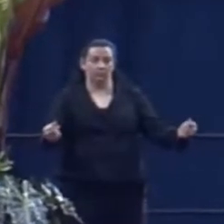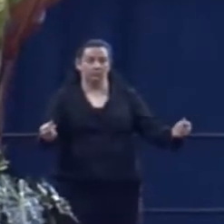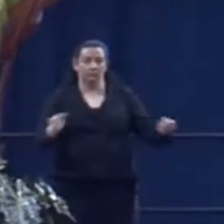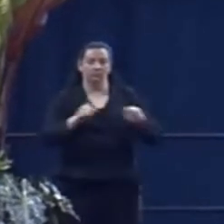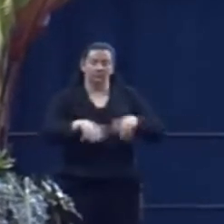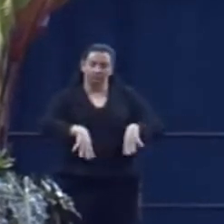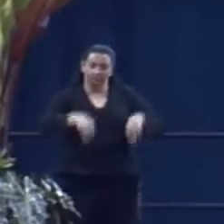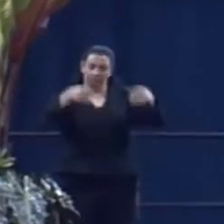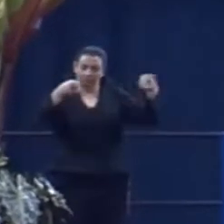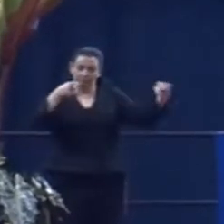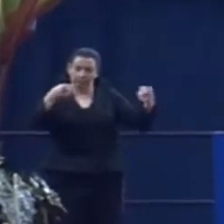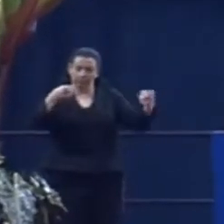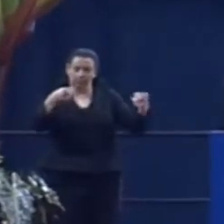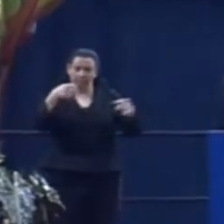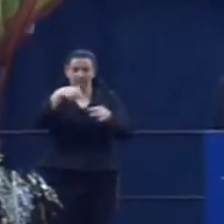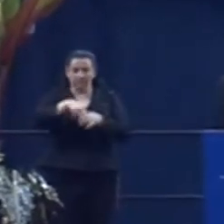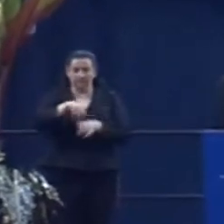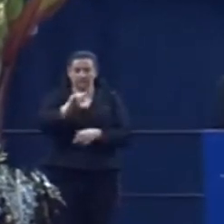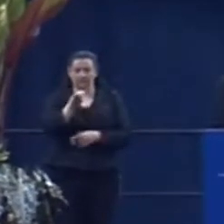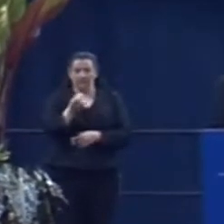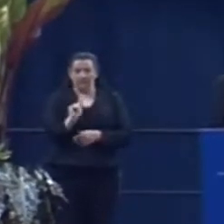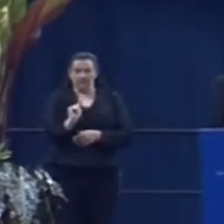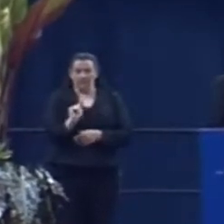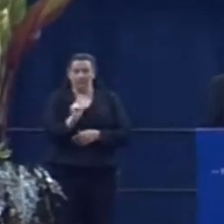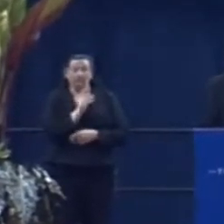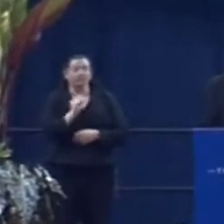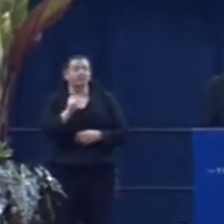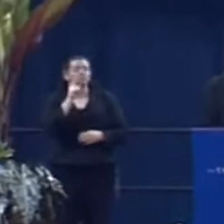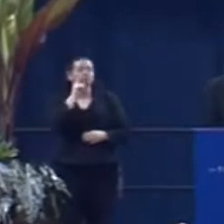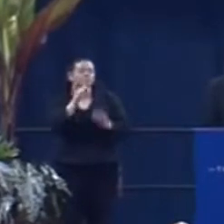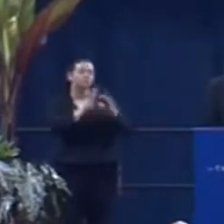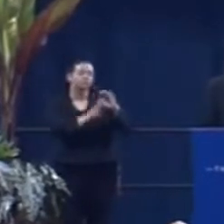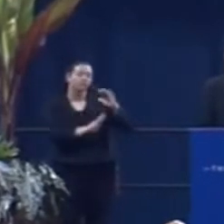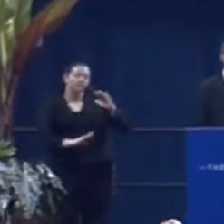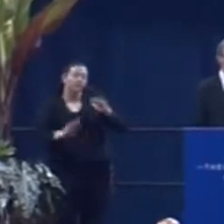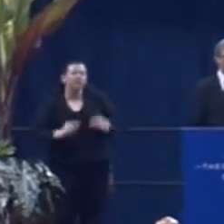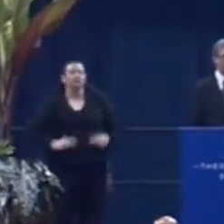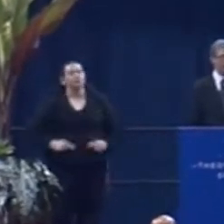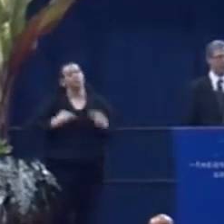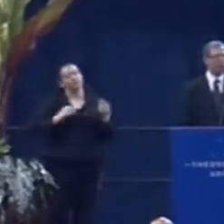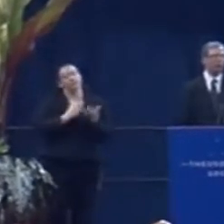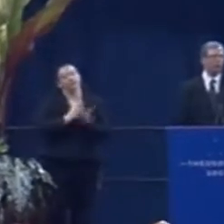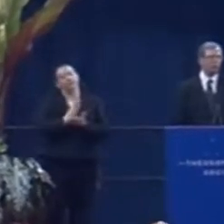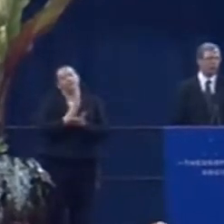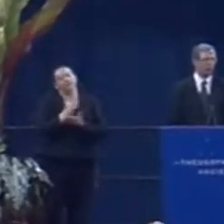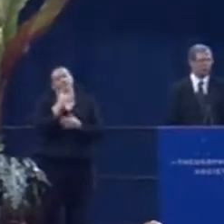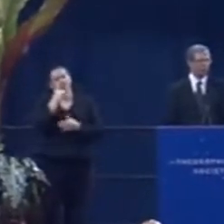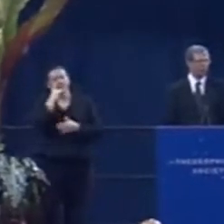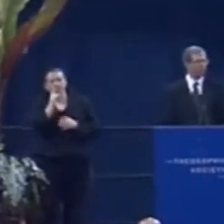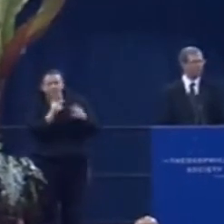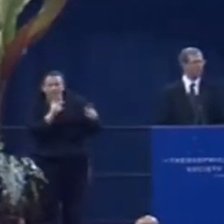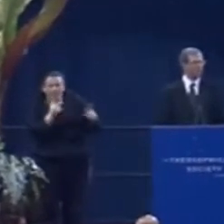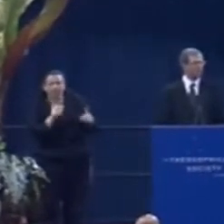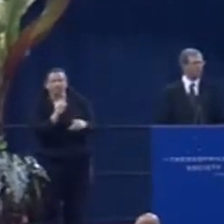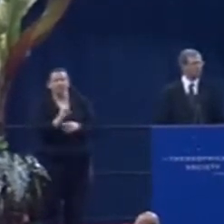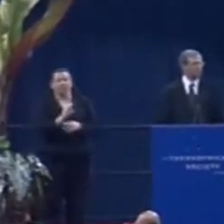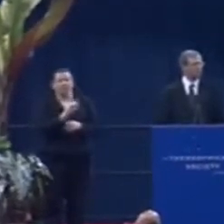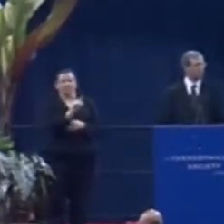occupation of Tibet and for basic human rights for the Tibetan people.